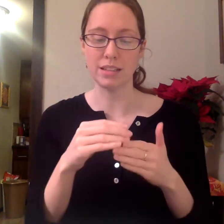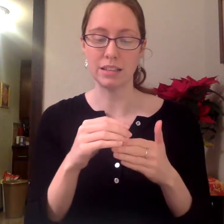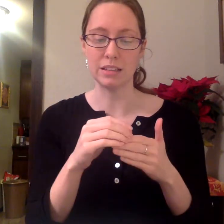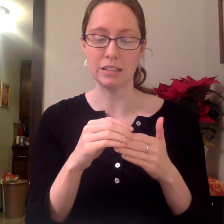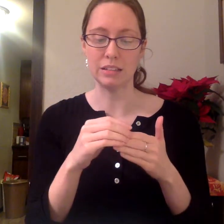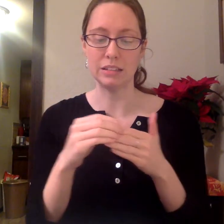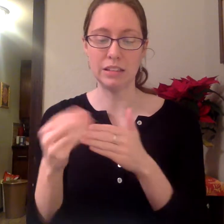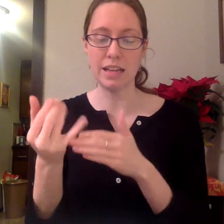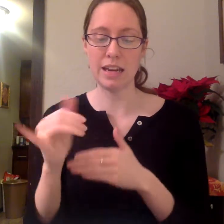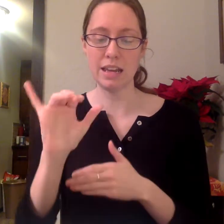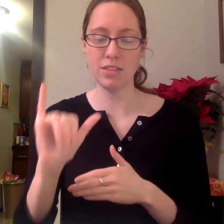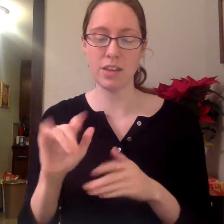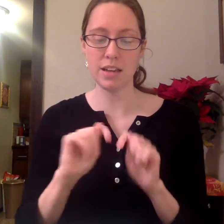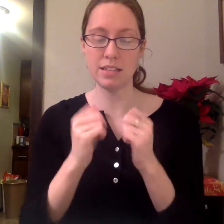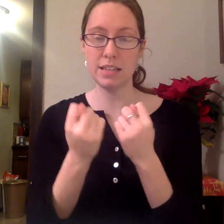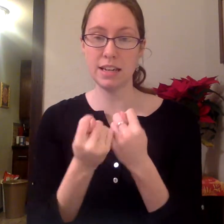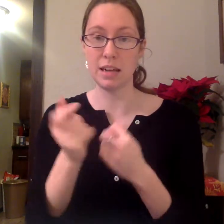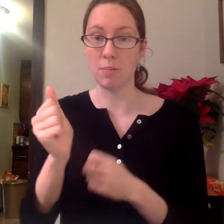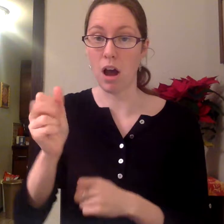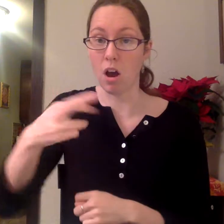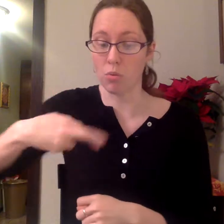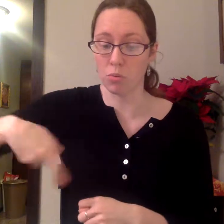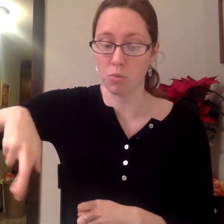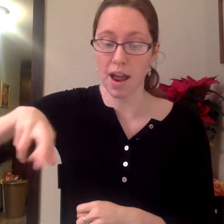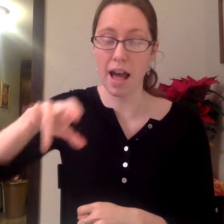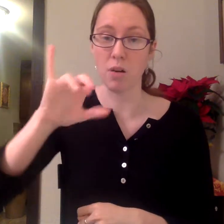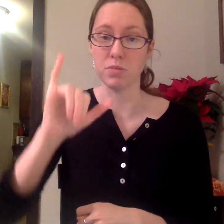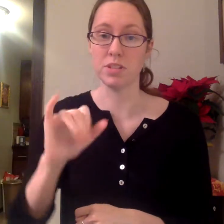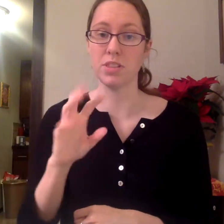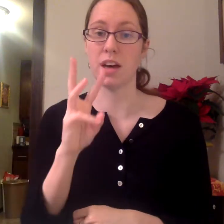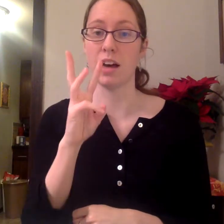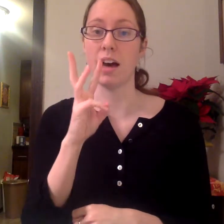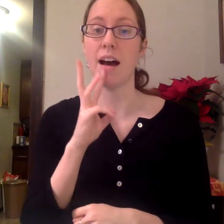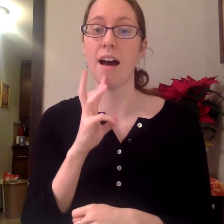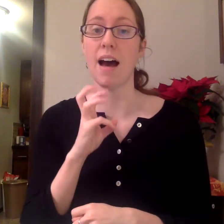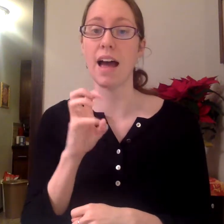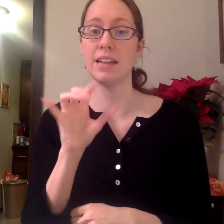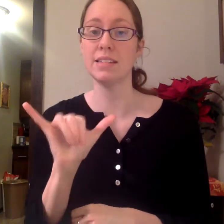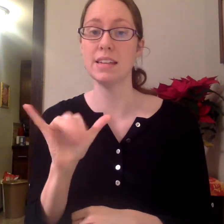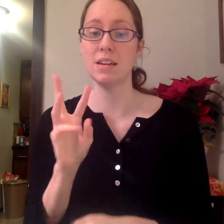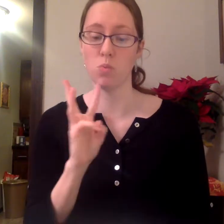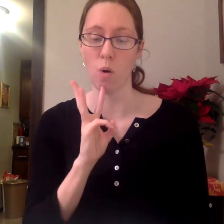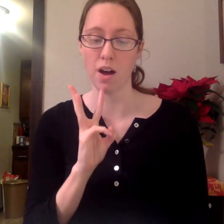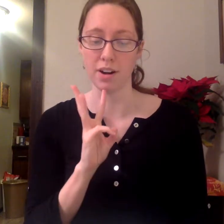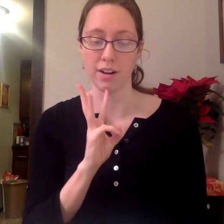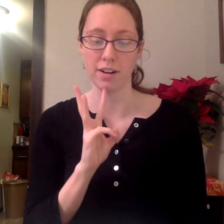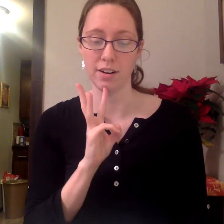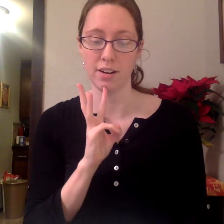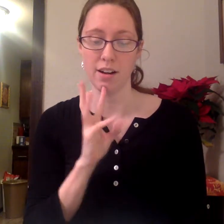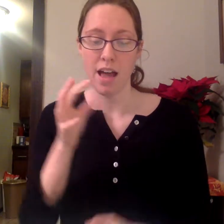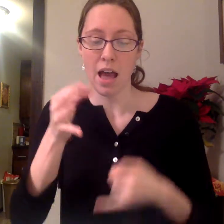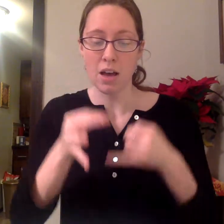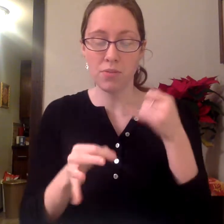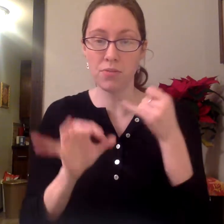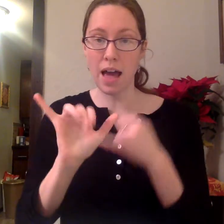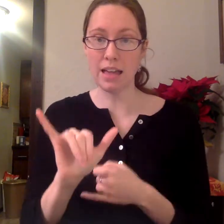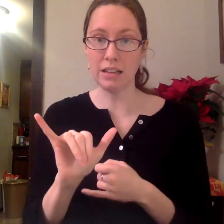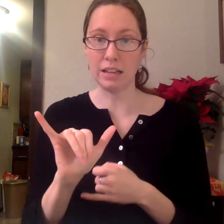leading the team around the icy water. Finally,